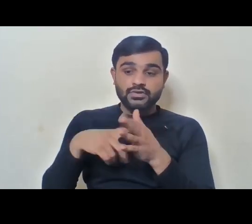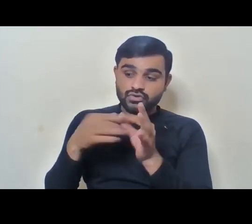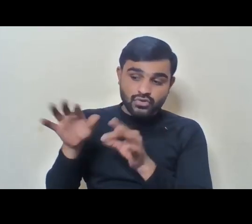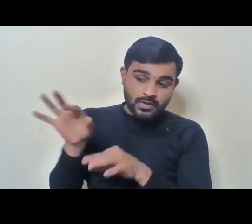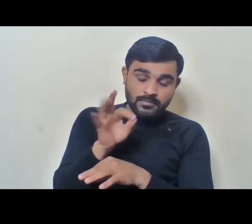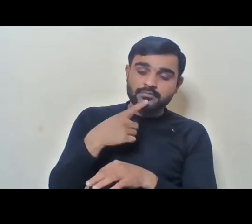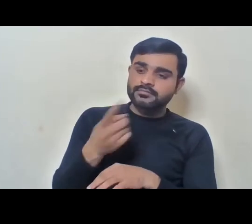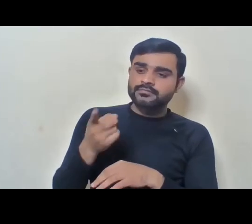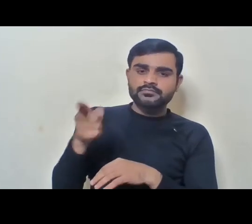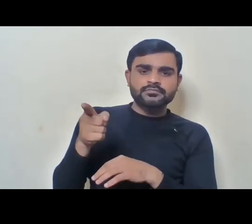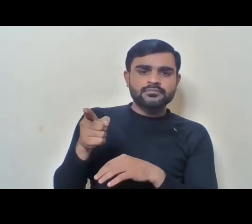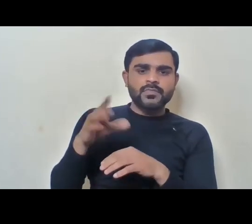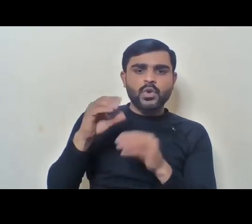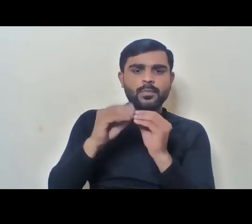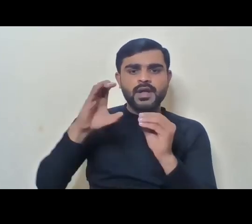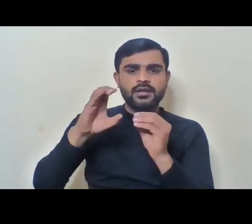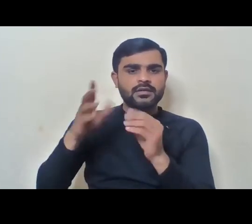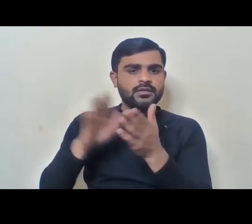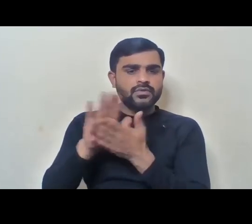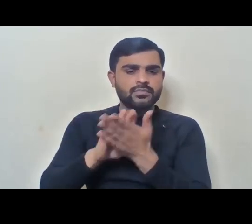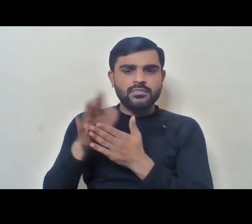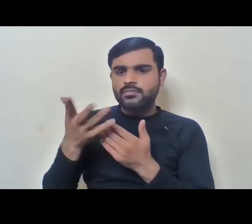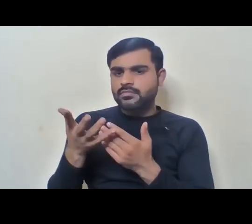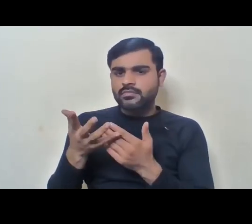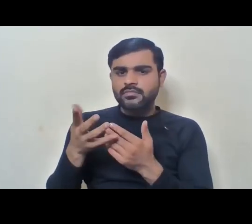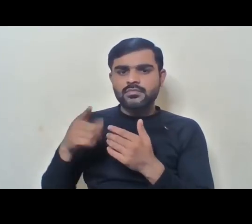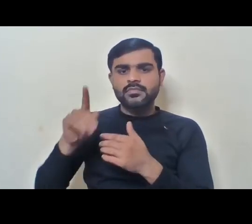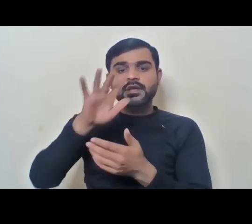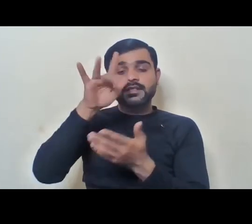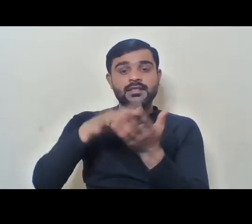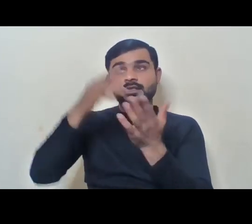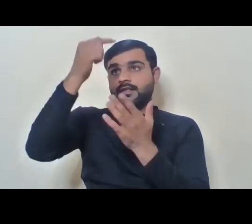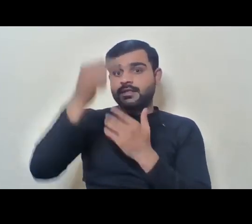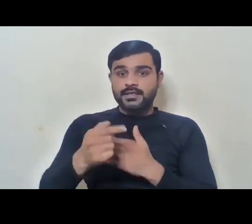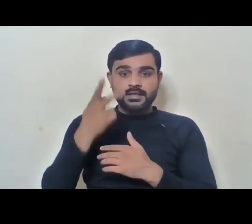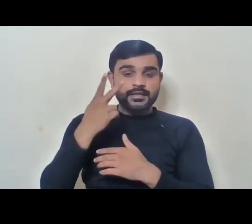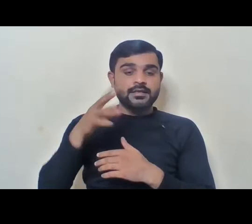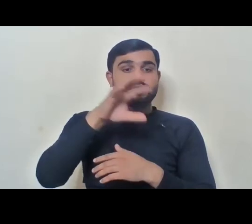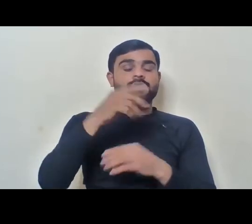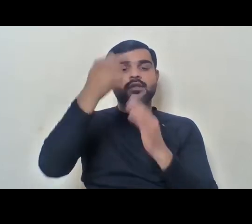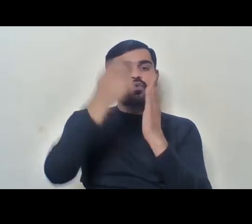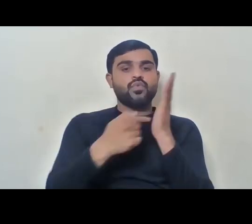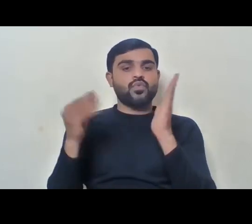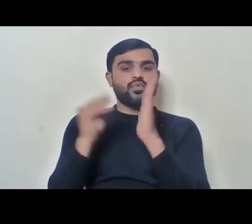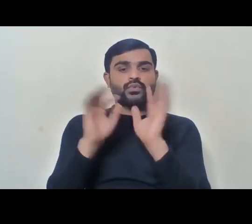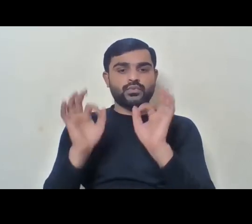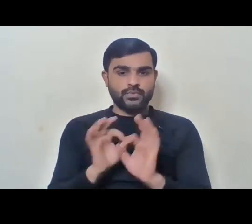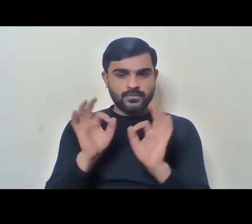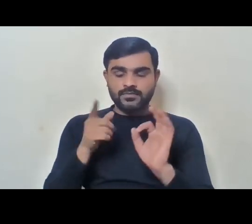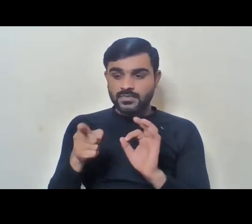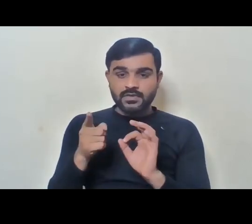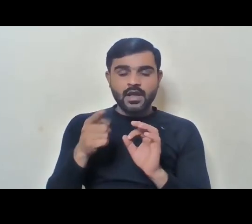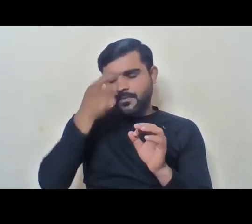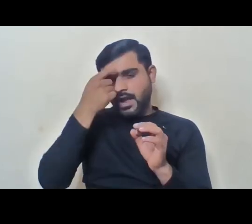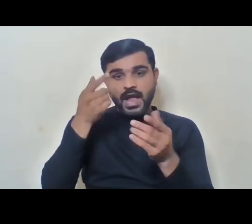they said that you are not in OBC. And he was certified OBC by the central list, but not by the state list. So, that was a